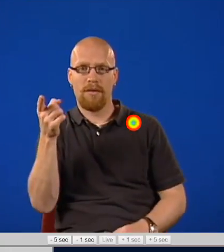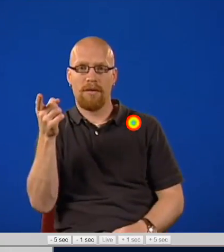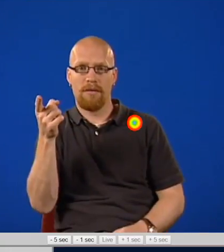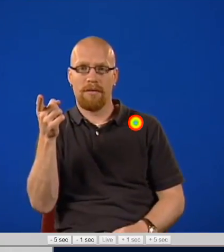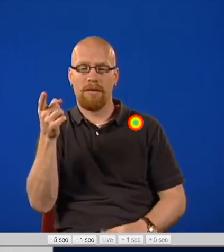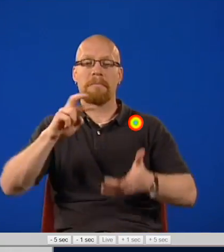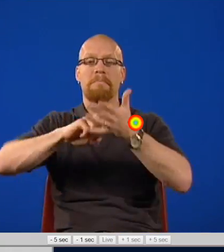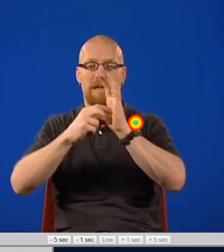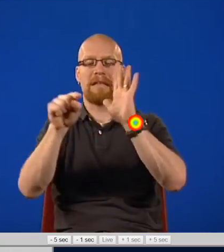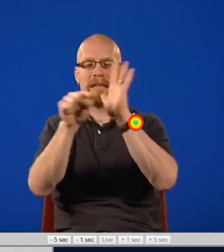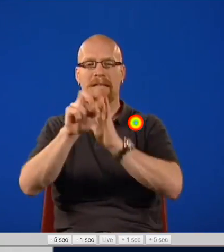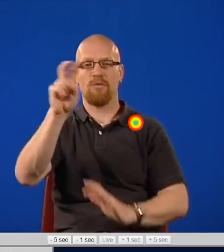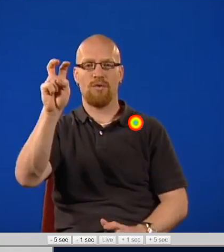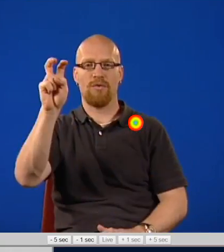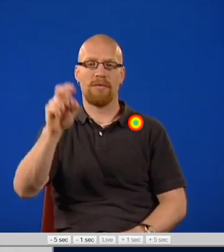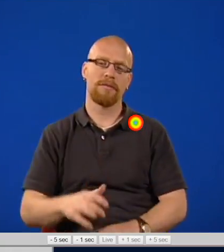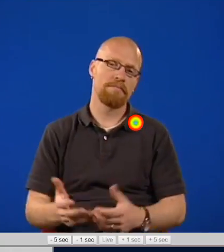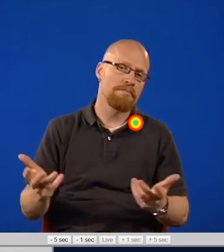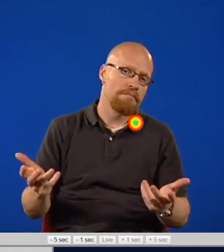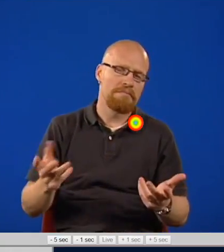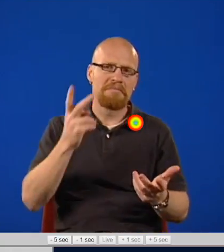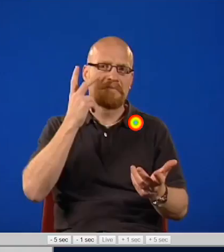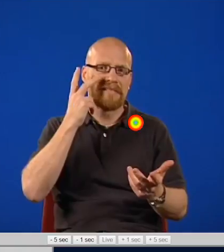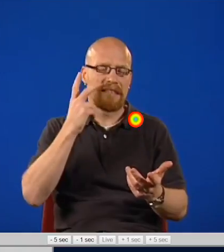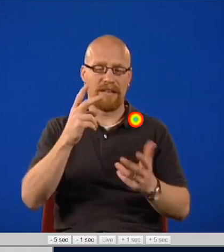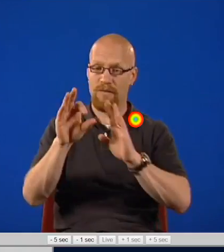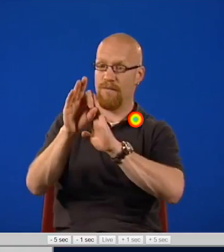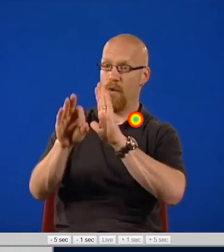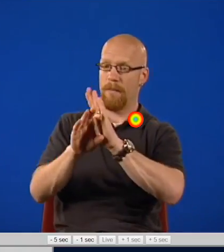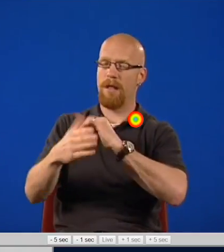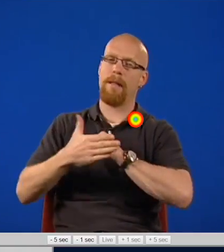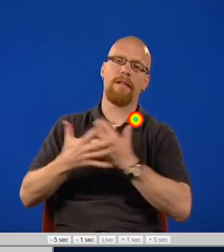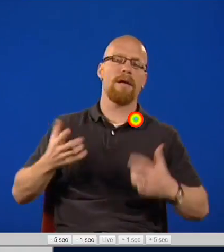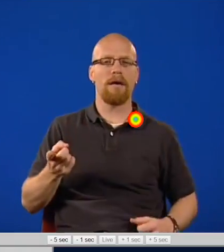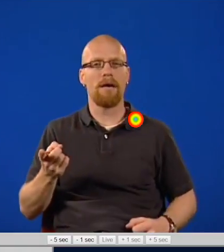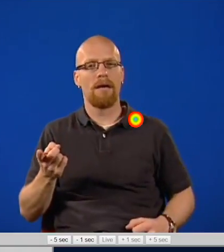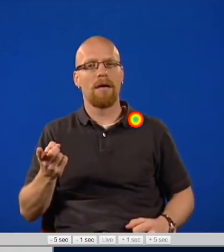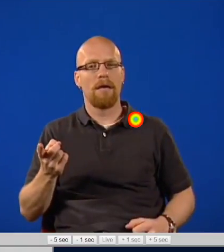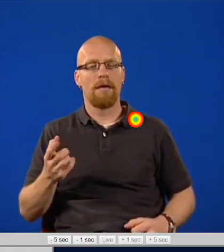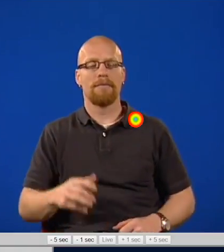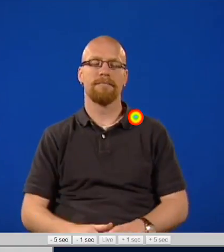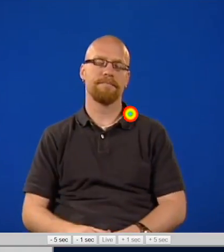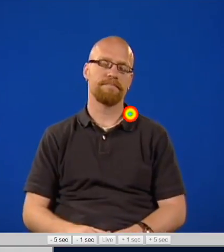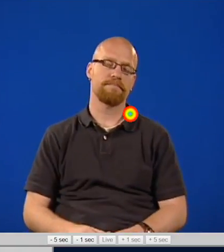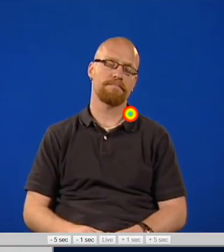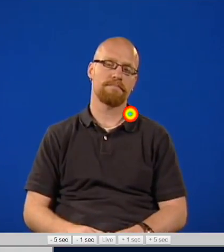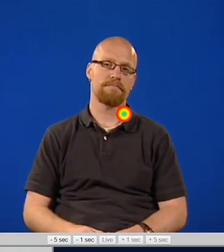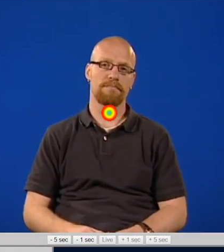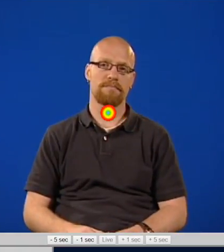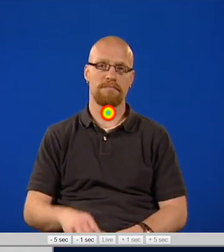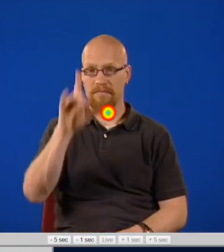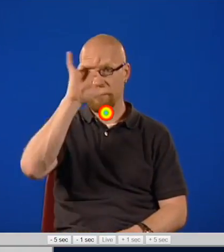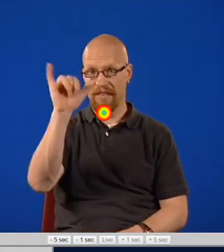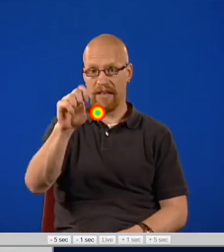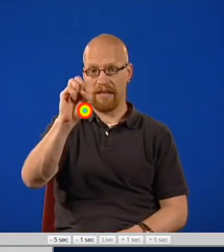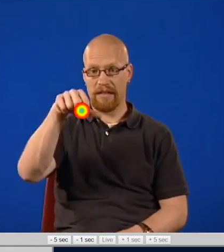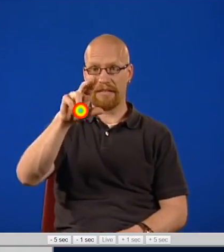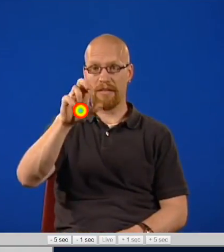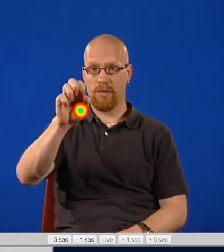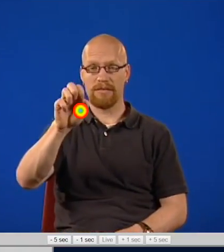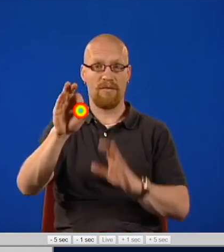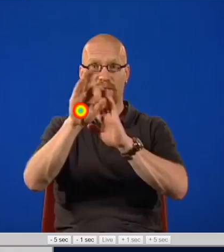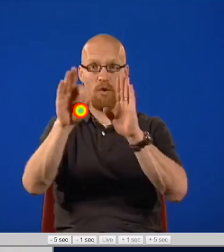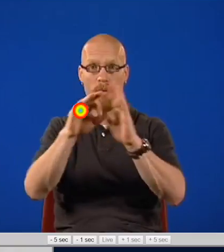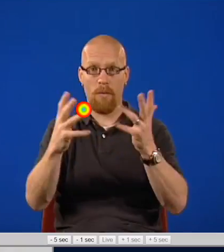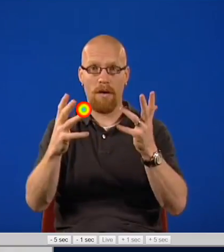which is negative 200. So you can see that it's very helpful to be able to find a formula for a sequence. And again, for this particular sequence, our formula